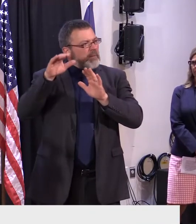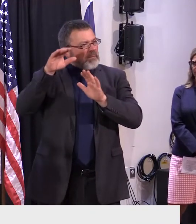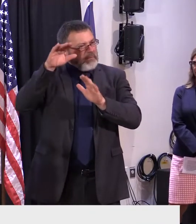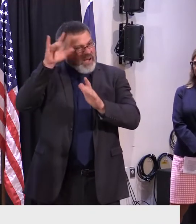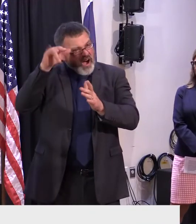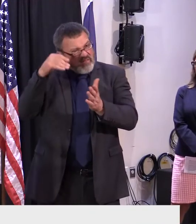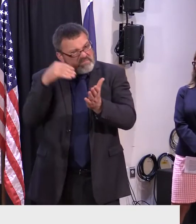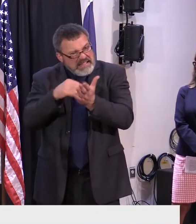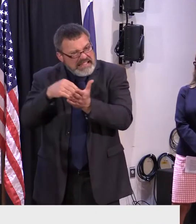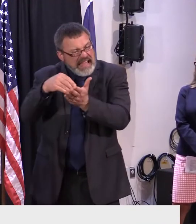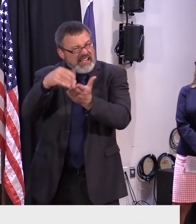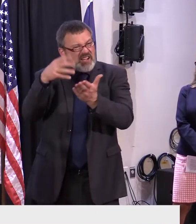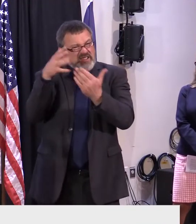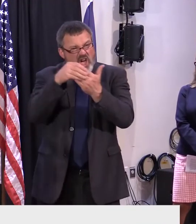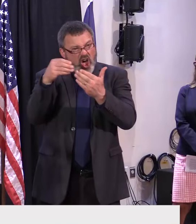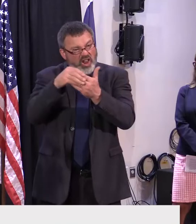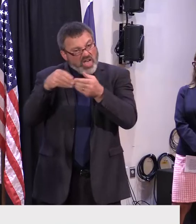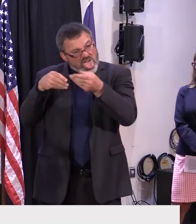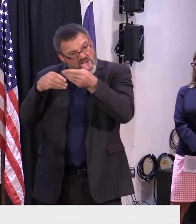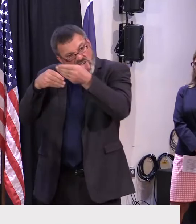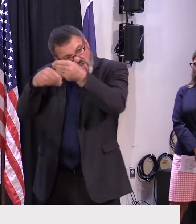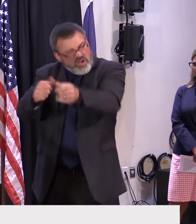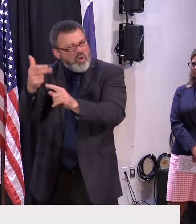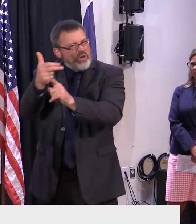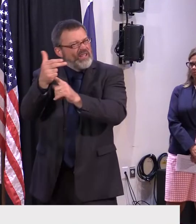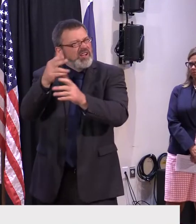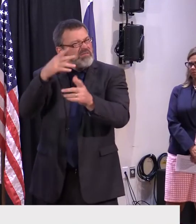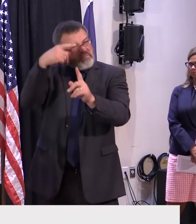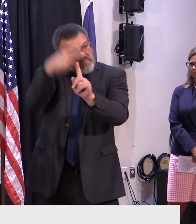don't have the resource, nor do I have the authority to do that.